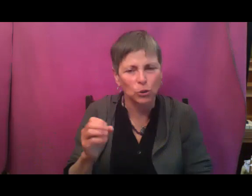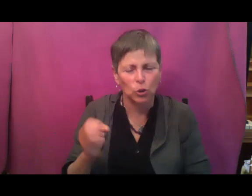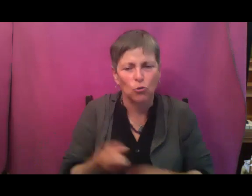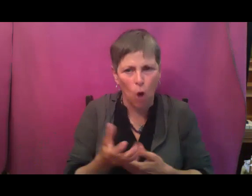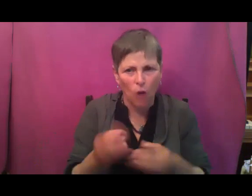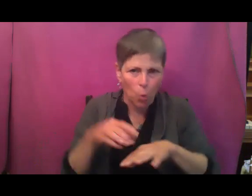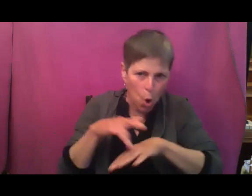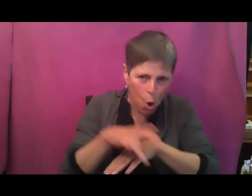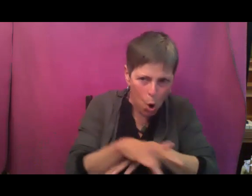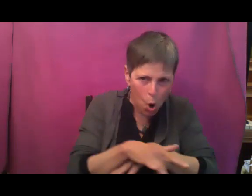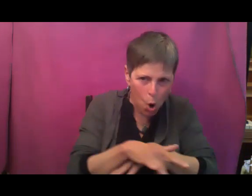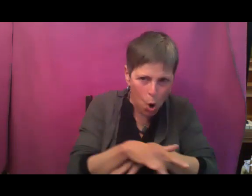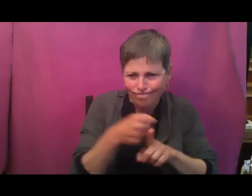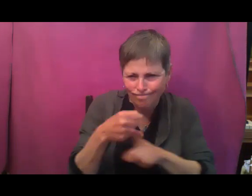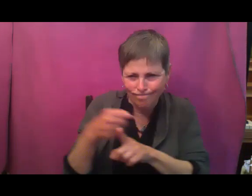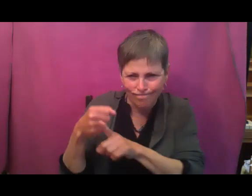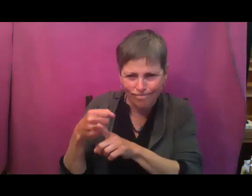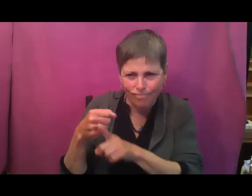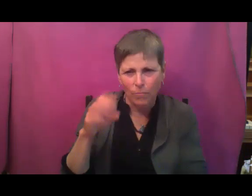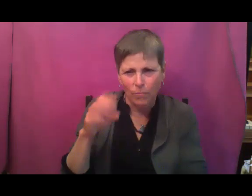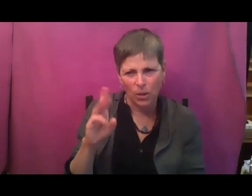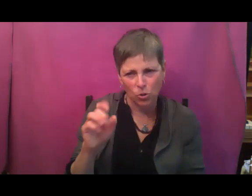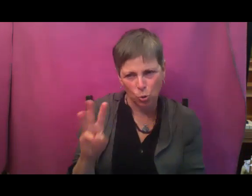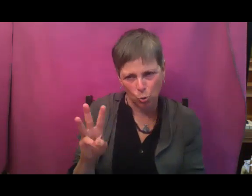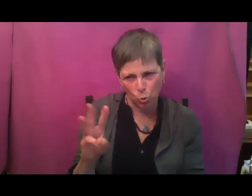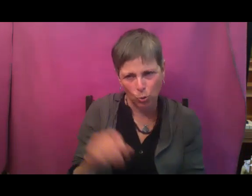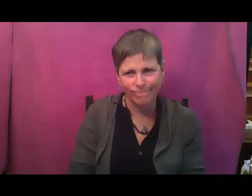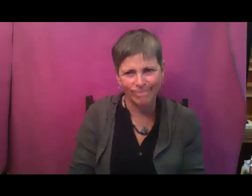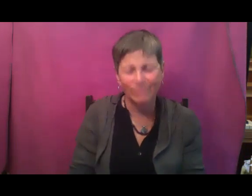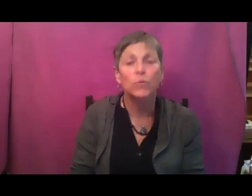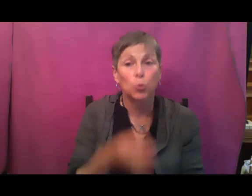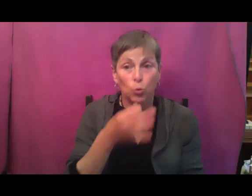there's so much more to share. So stay tuned for our powdery mildew blog.